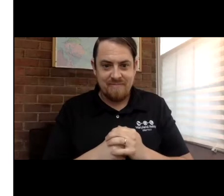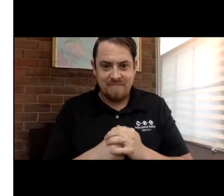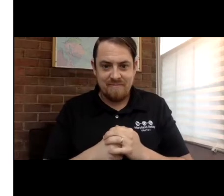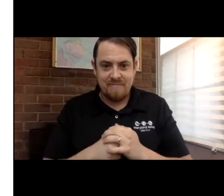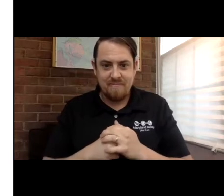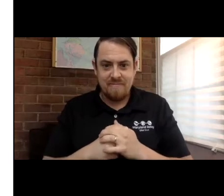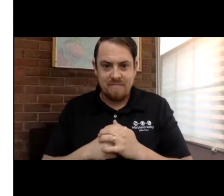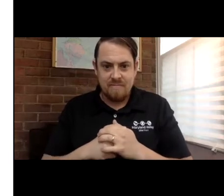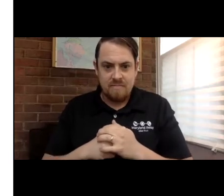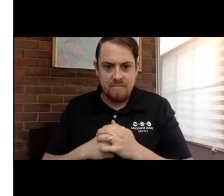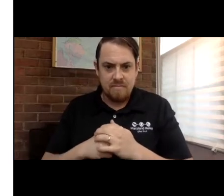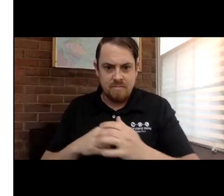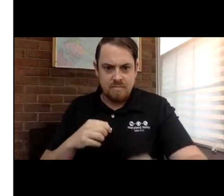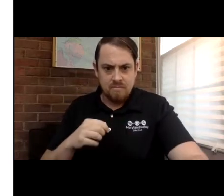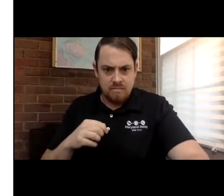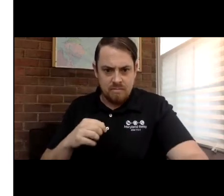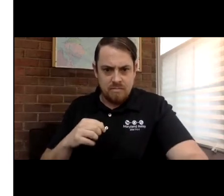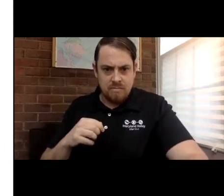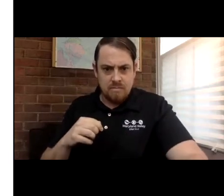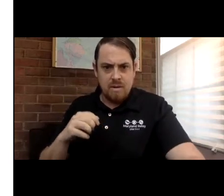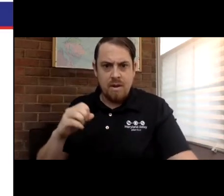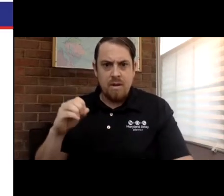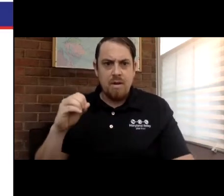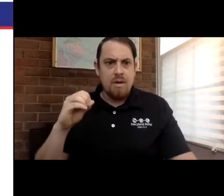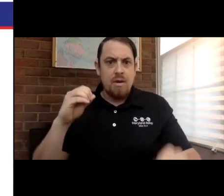So very excited to move forward with this presentation.